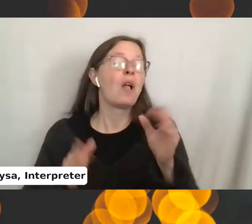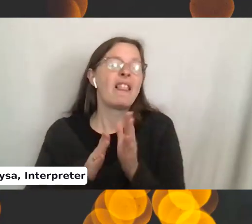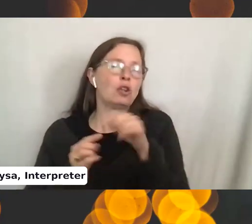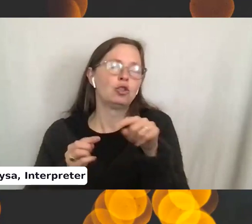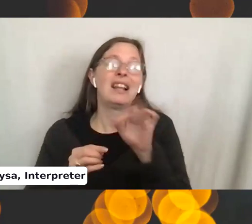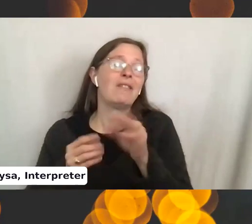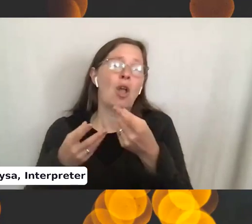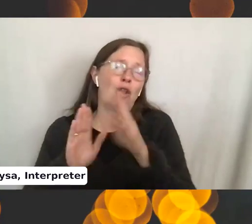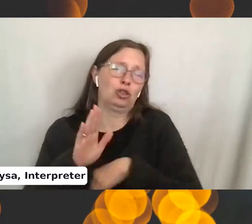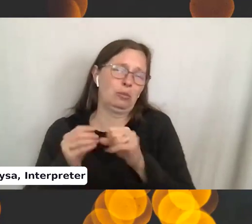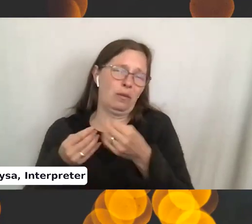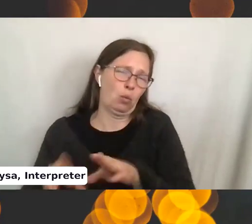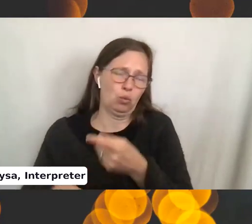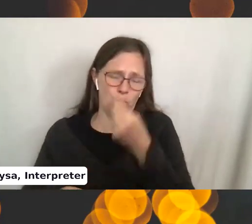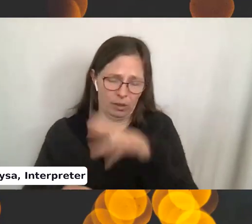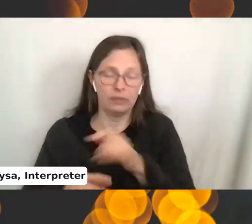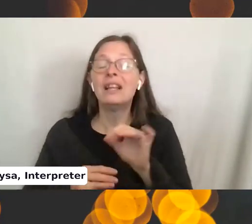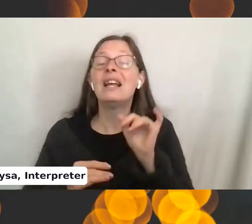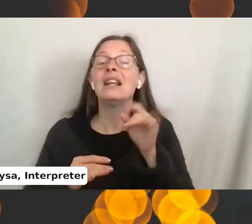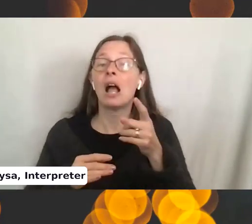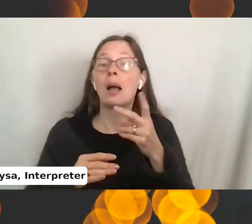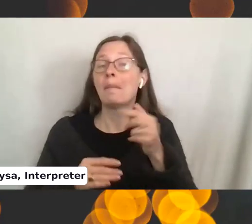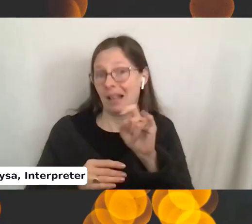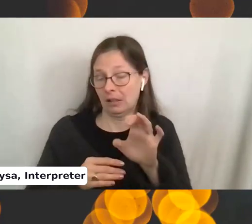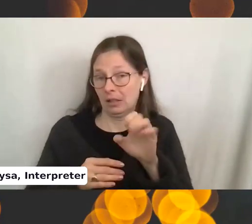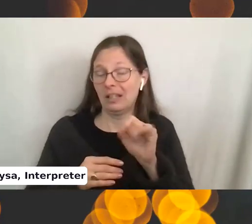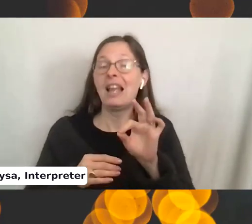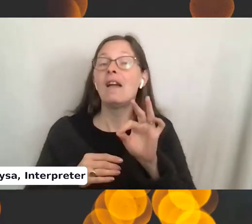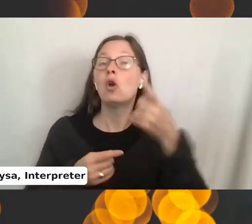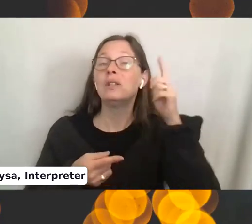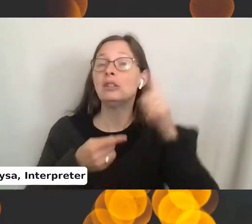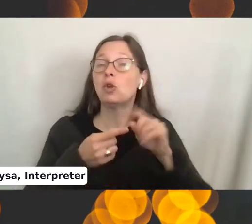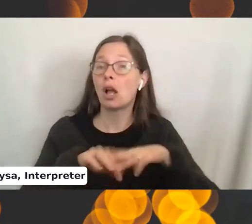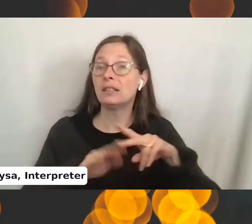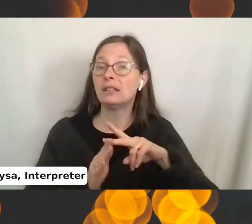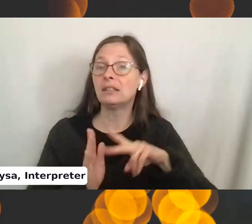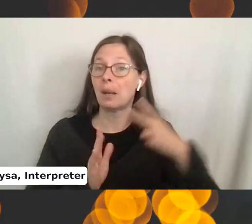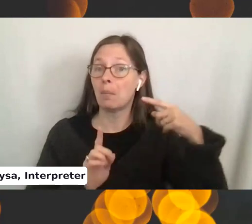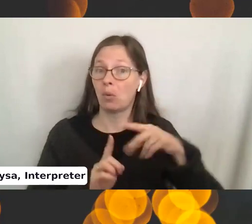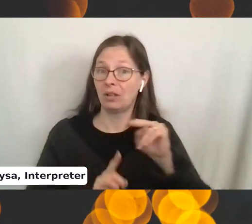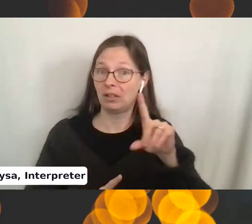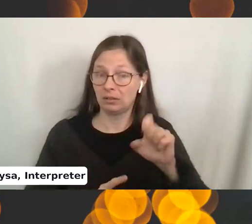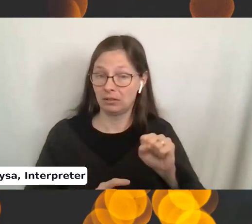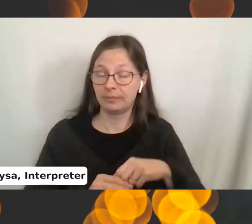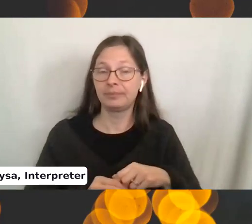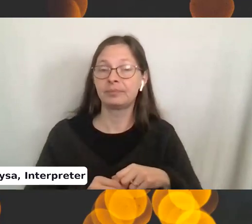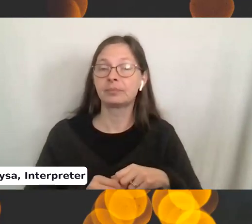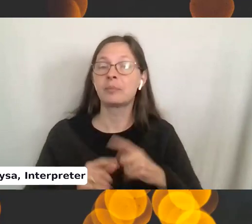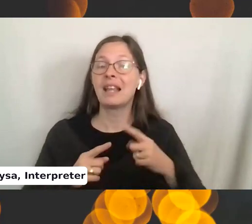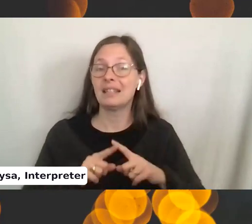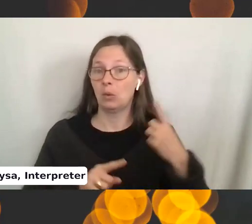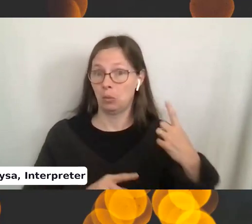on double pointed needles, so it doesn't slide off, you would, um, knit one stitch,